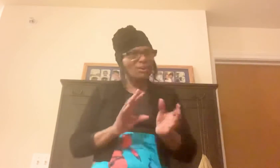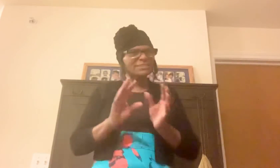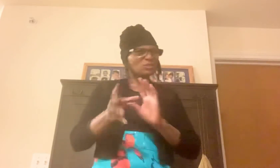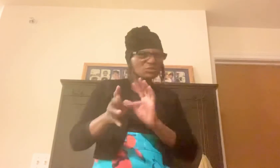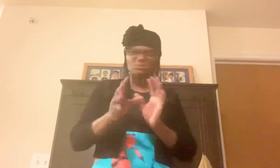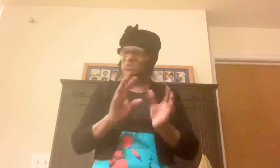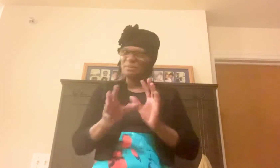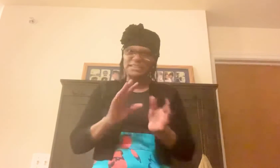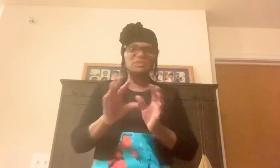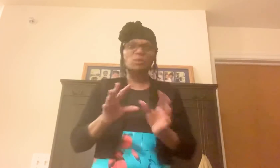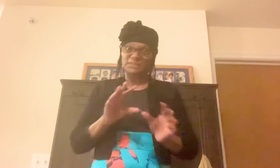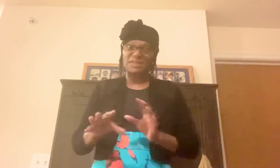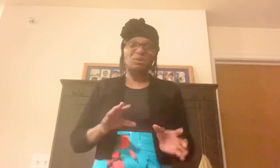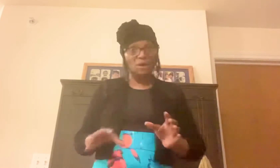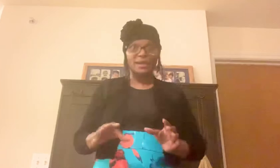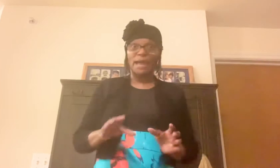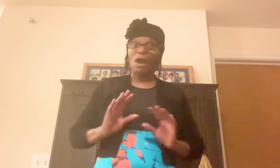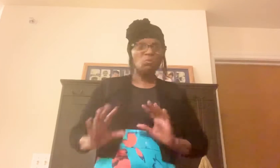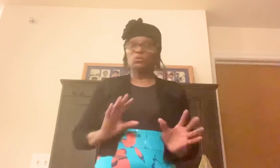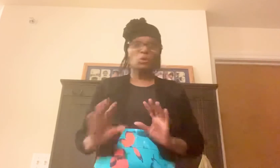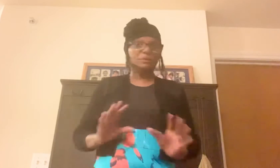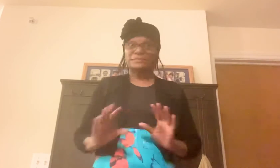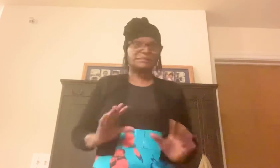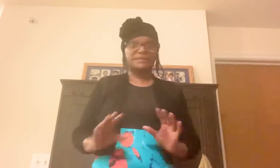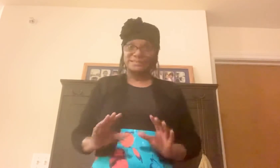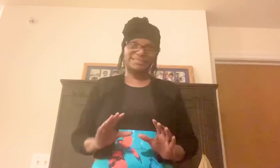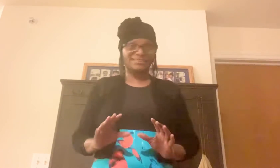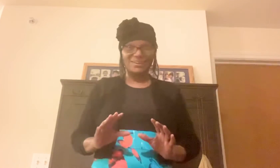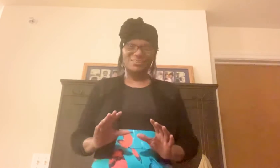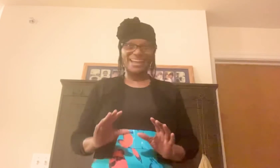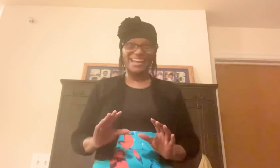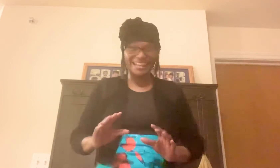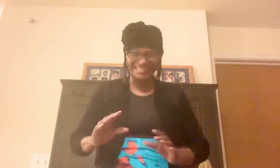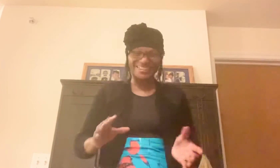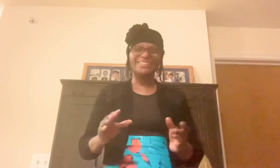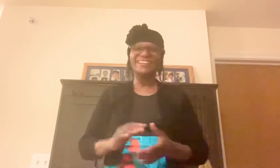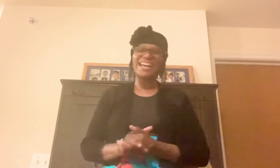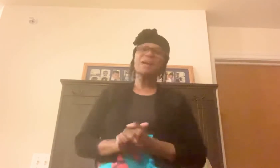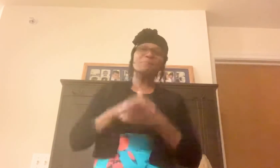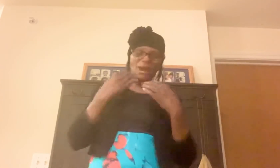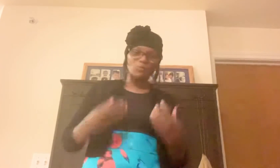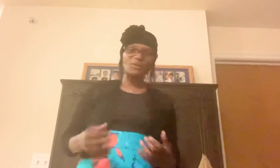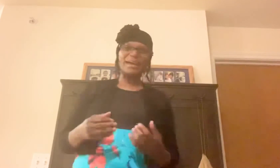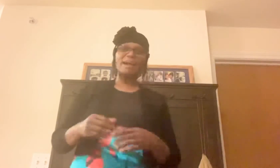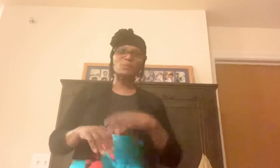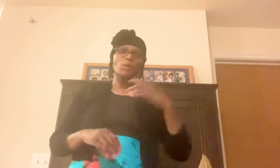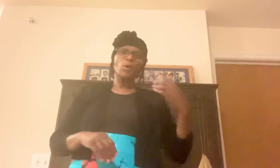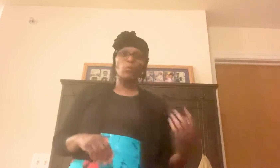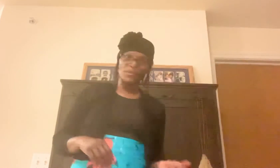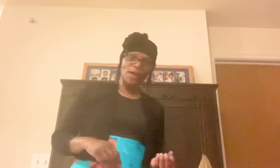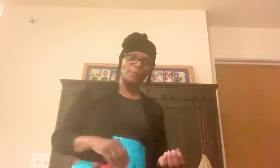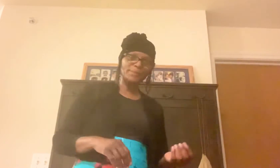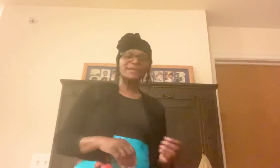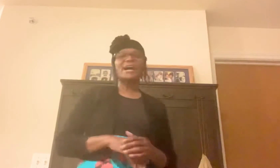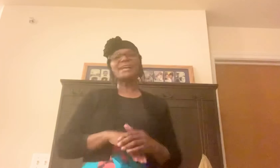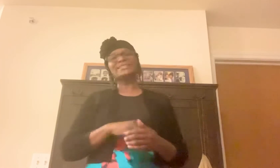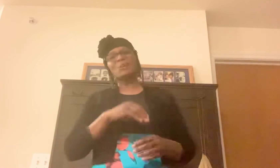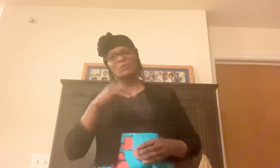allergic you you may just want to stay away i don't want no incidents okay so but i will have them without pecans and i will